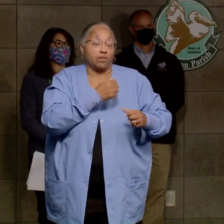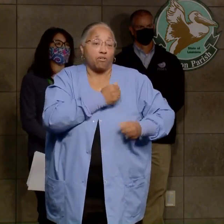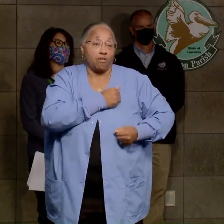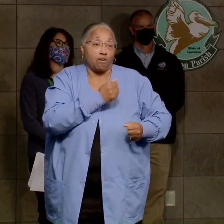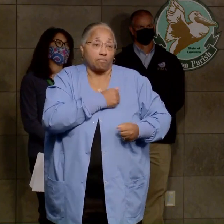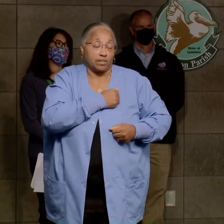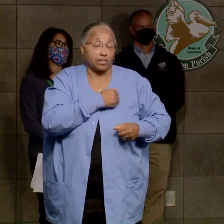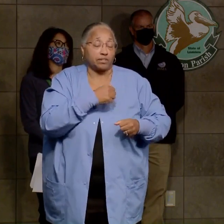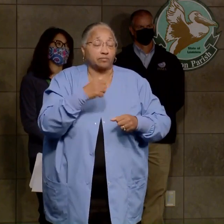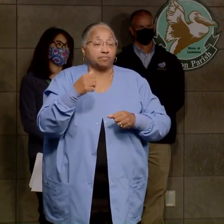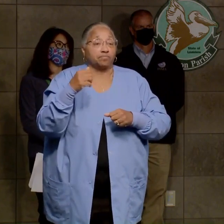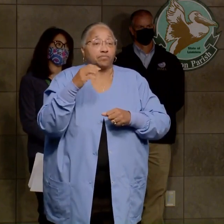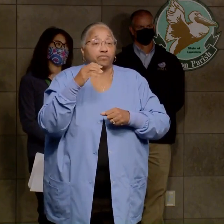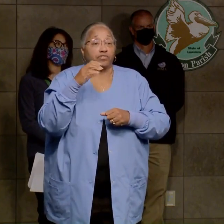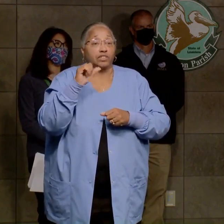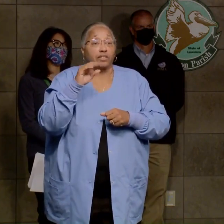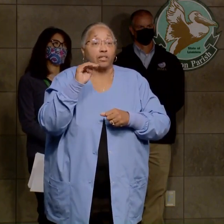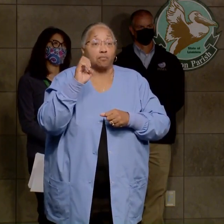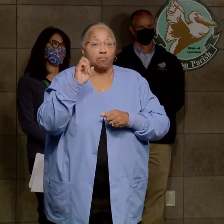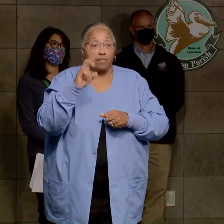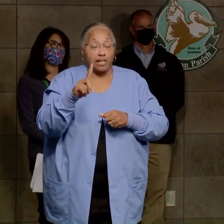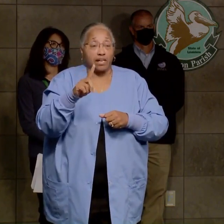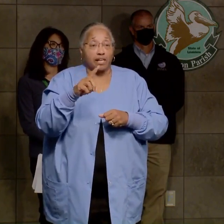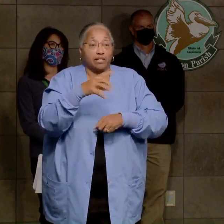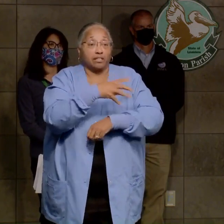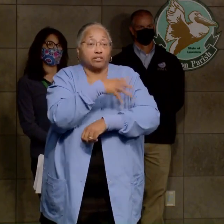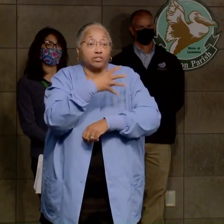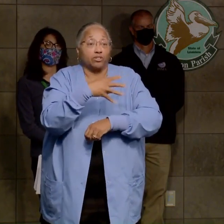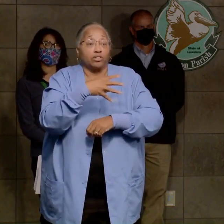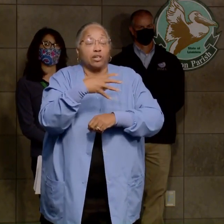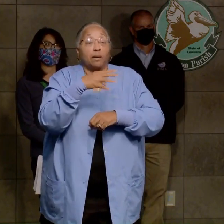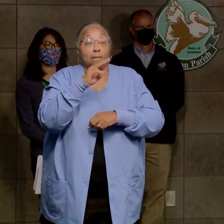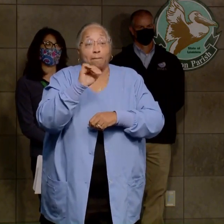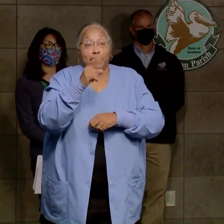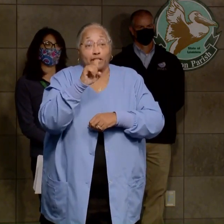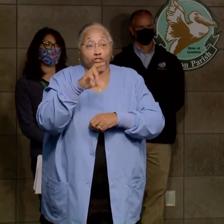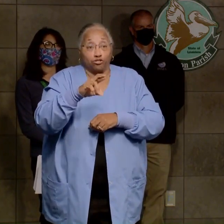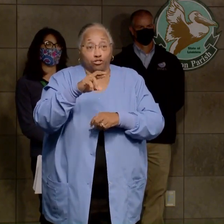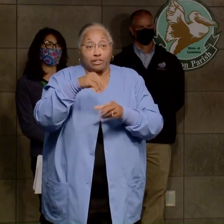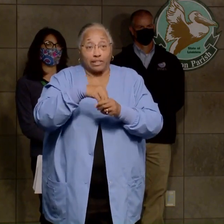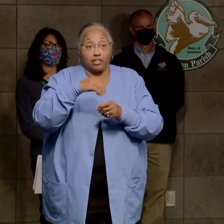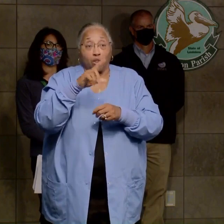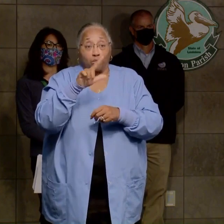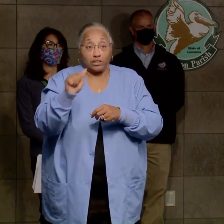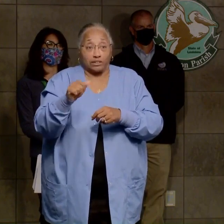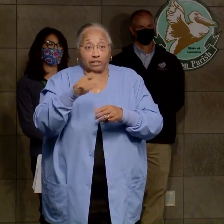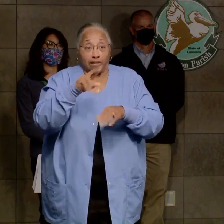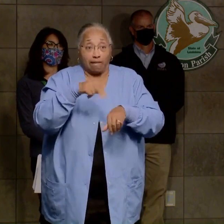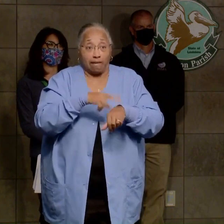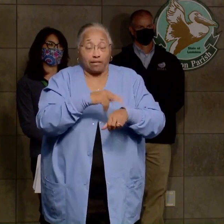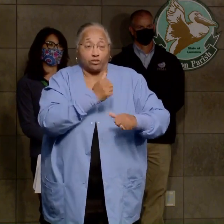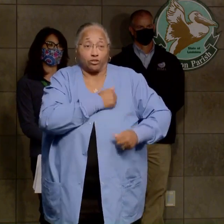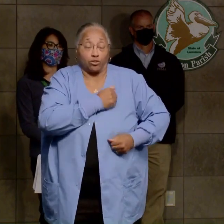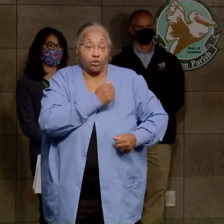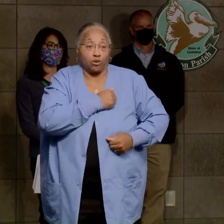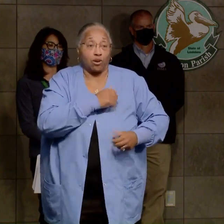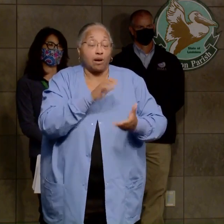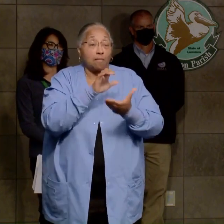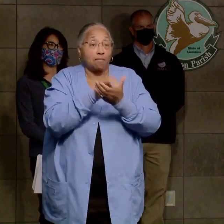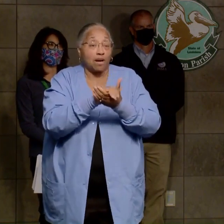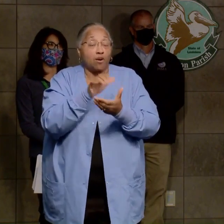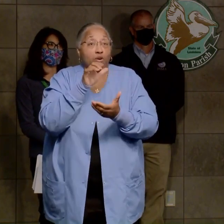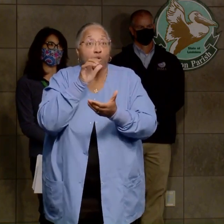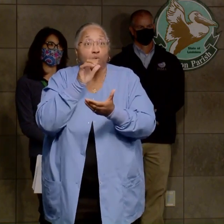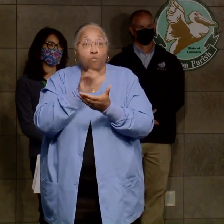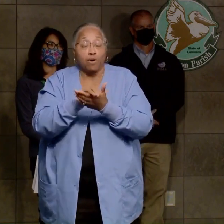a command sergeant major of a battalion in the Louisiana National Guard. He's been married to his lovely wife for